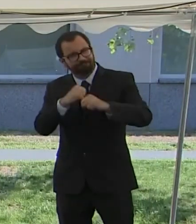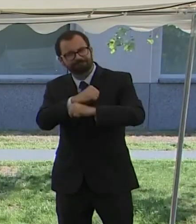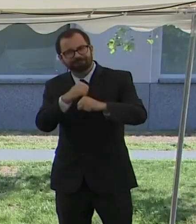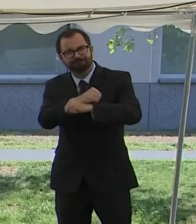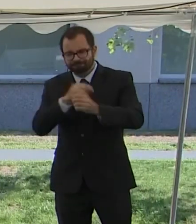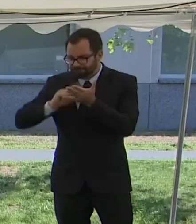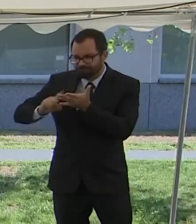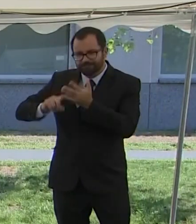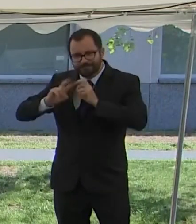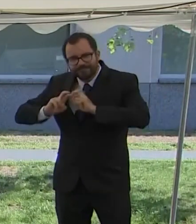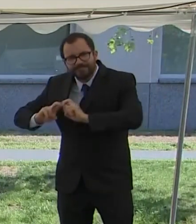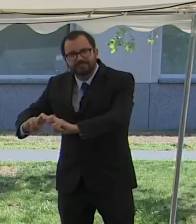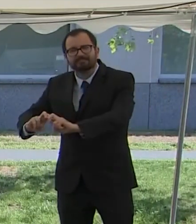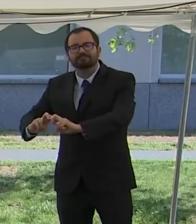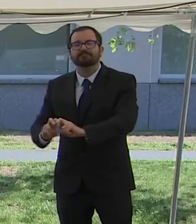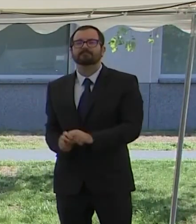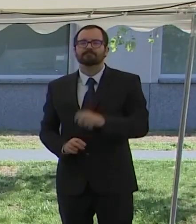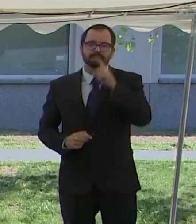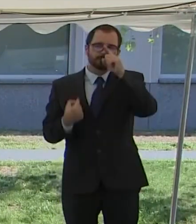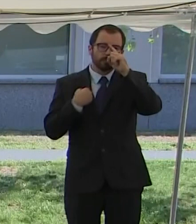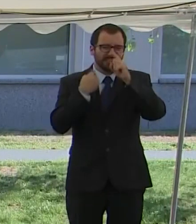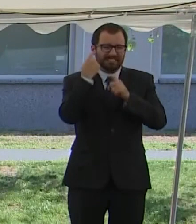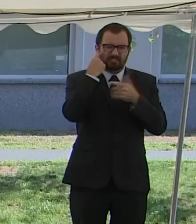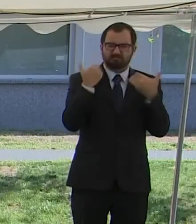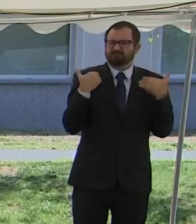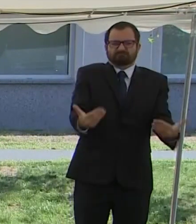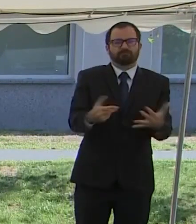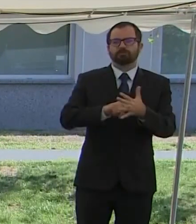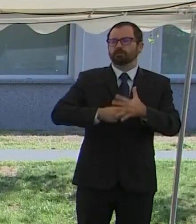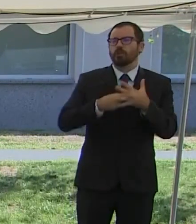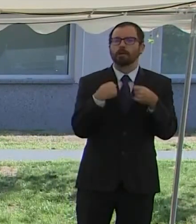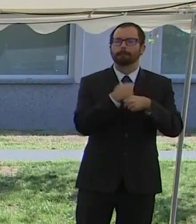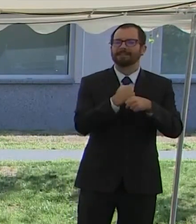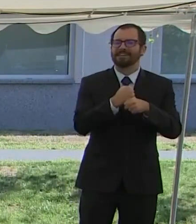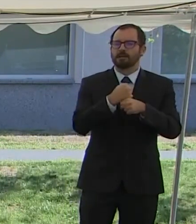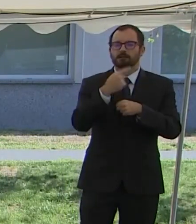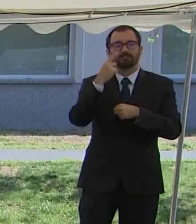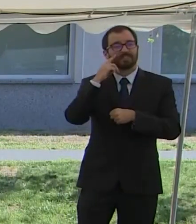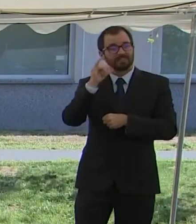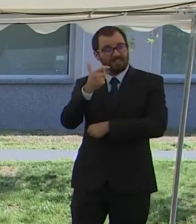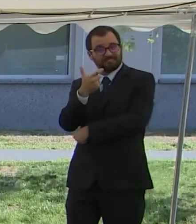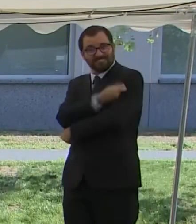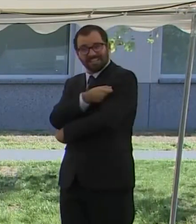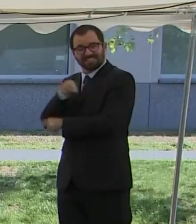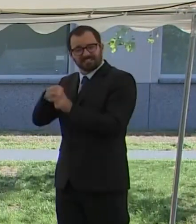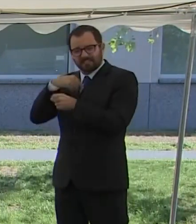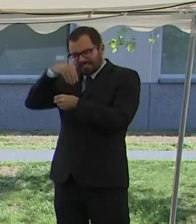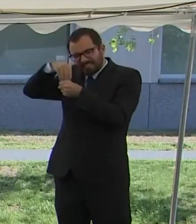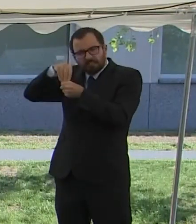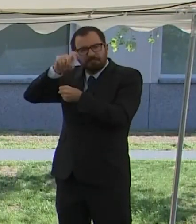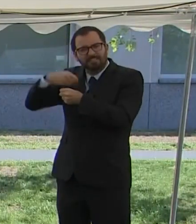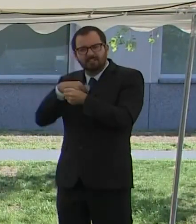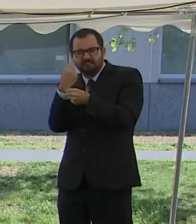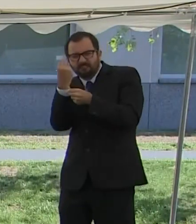called the drug substance for the COVID-19 investigational vaccine candidate.